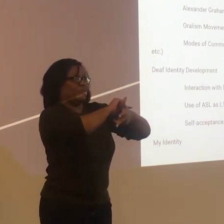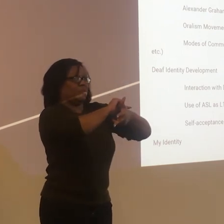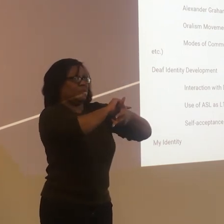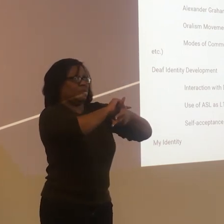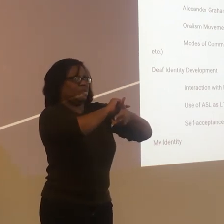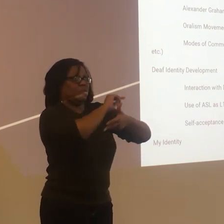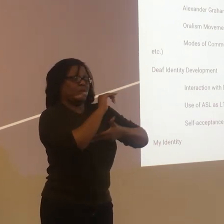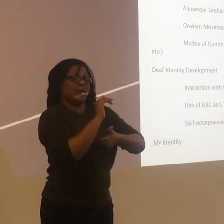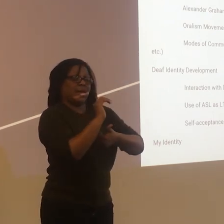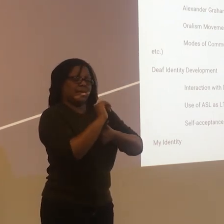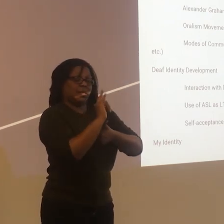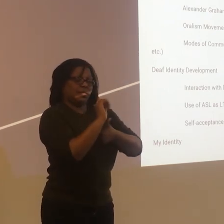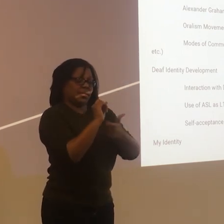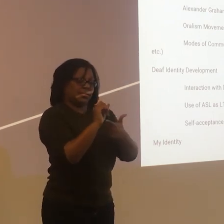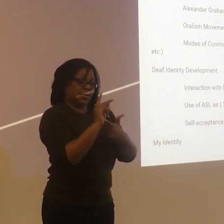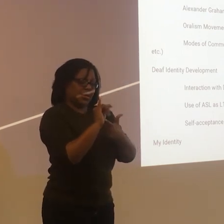Yeah, I use a total of...